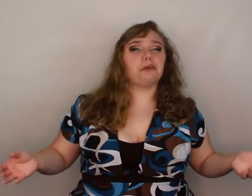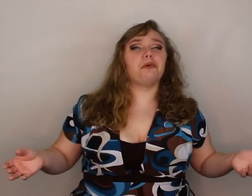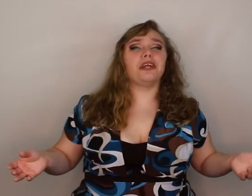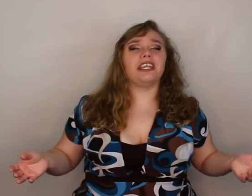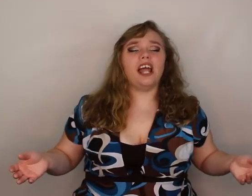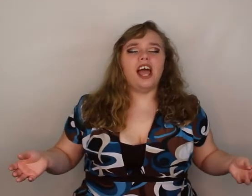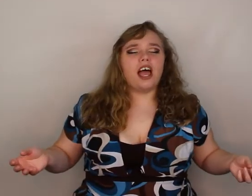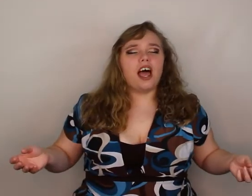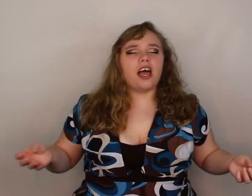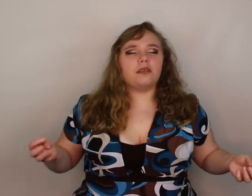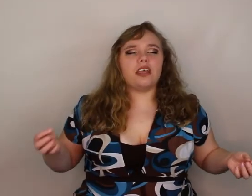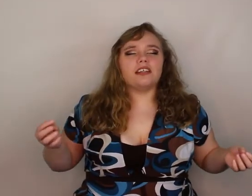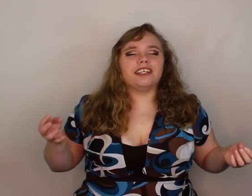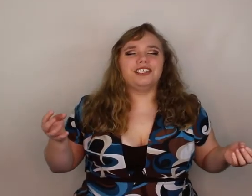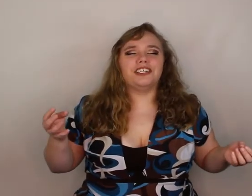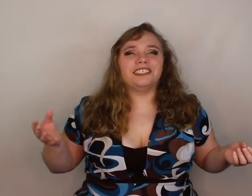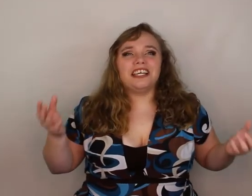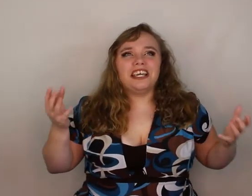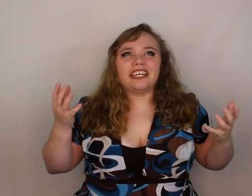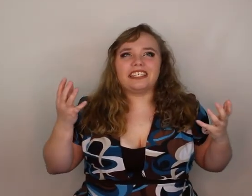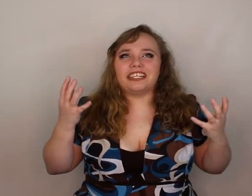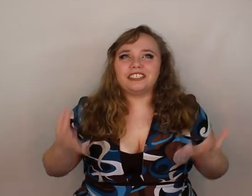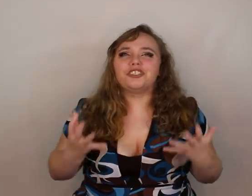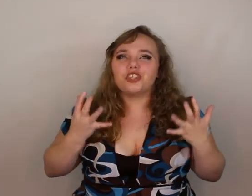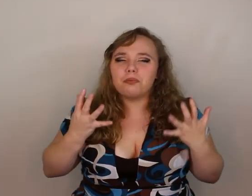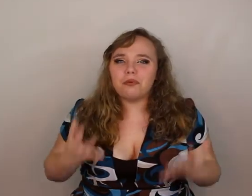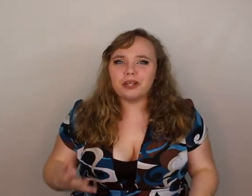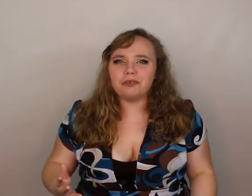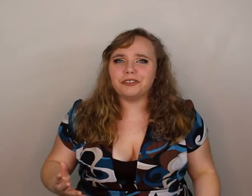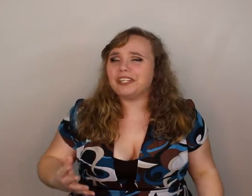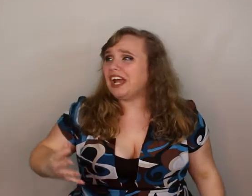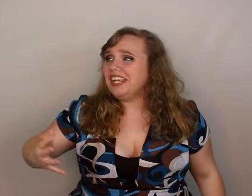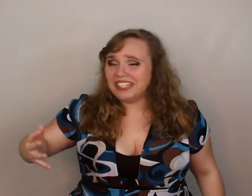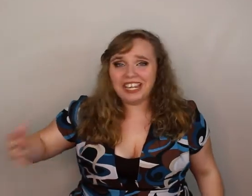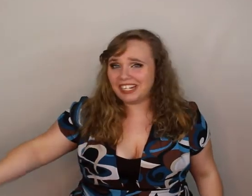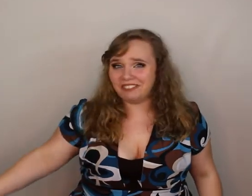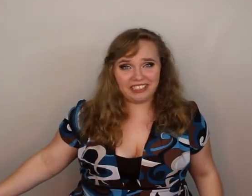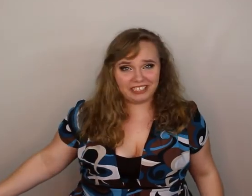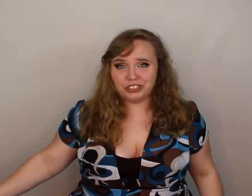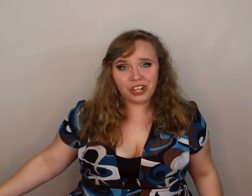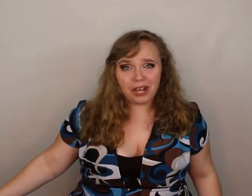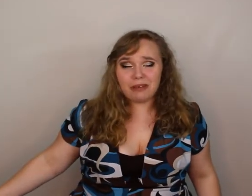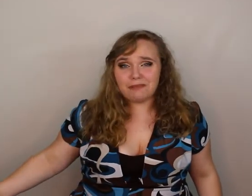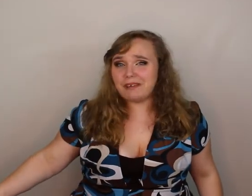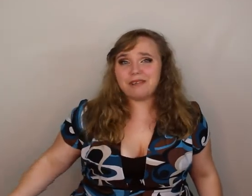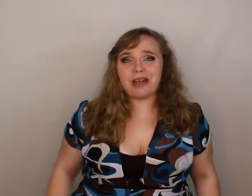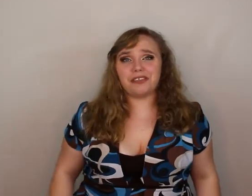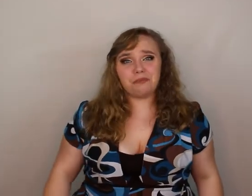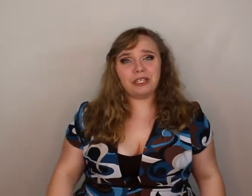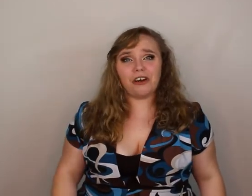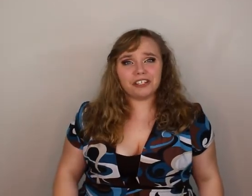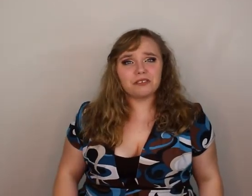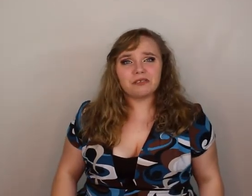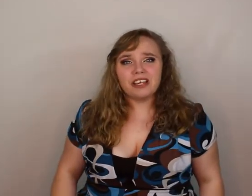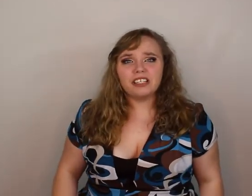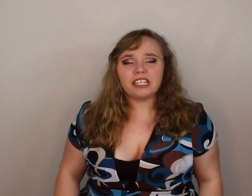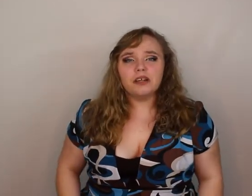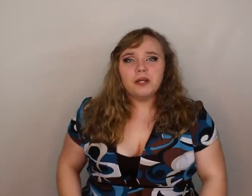powerpoint and it just it gets to the point where you're like I can't even get a job at Bed Bath & Beyond like